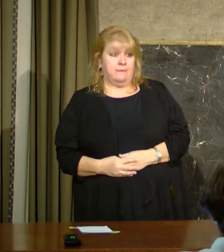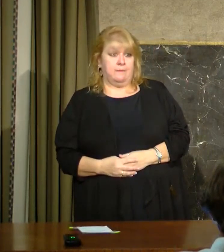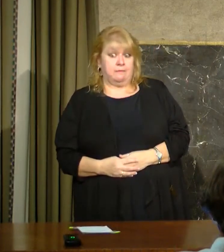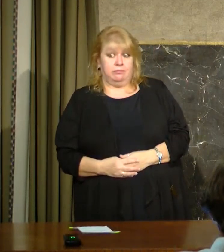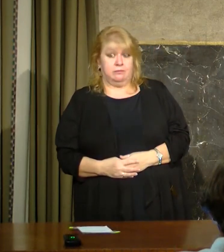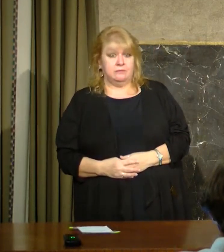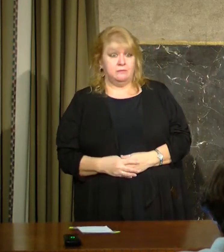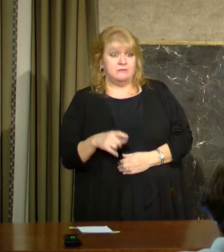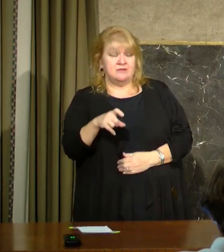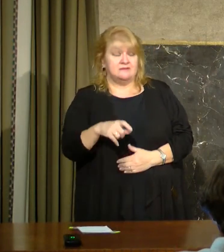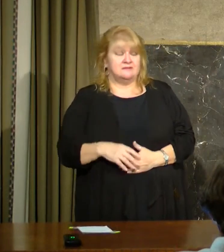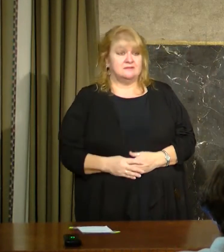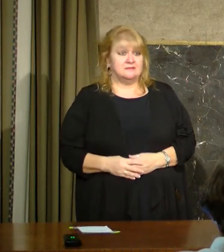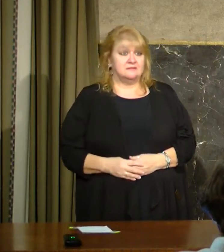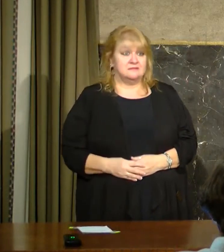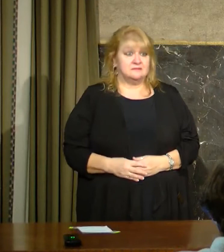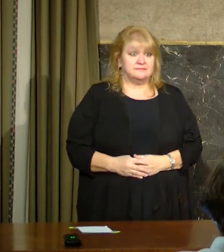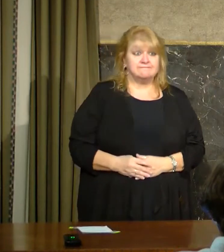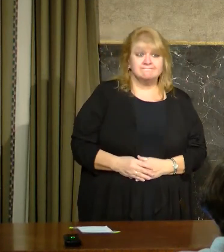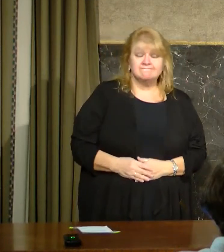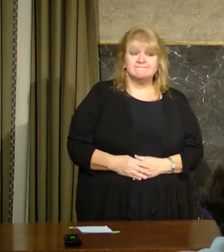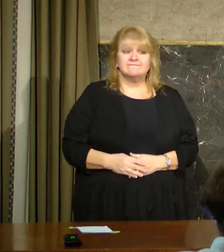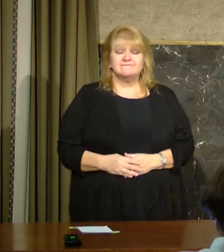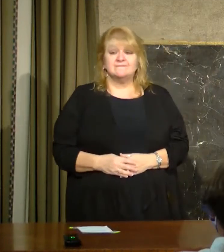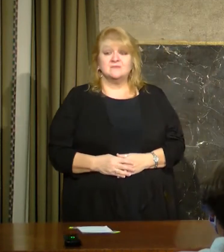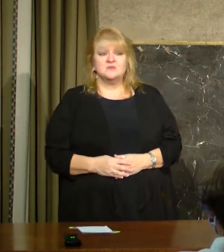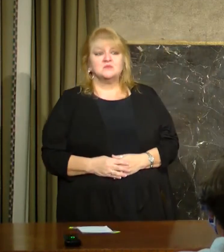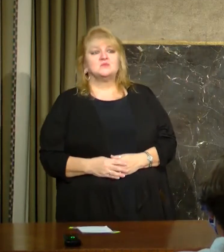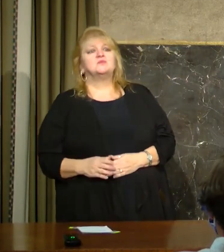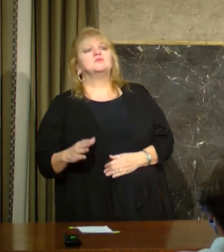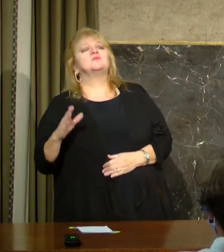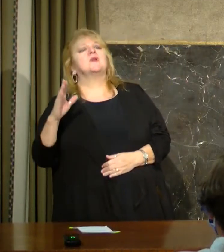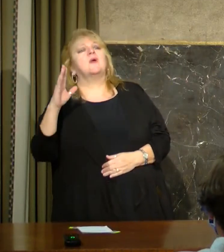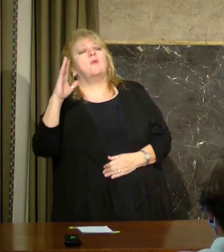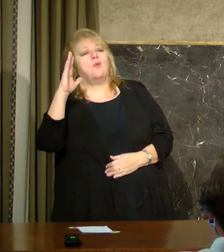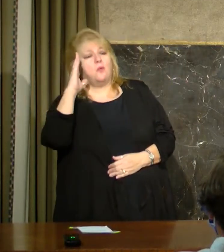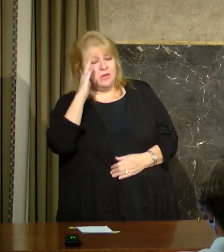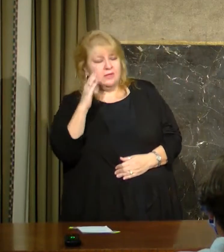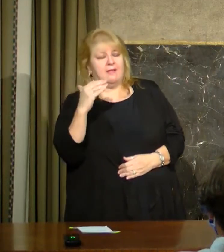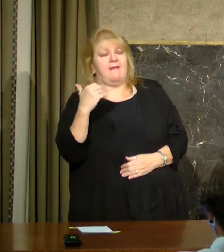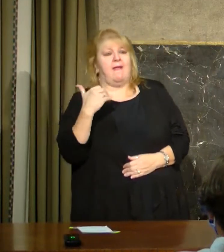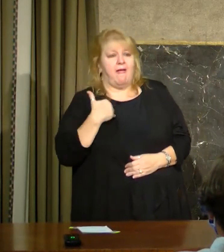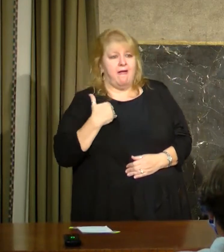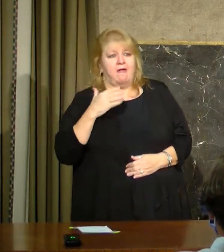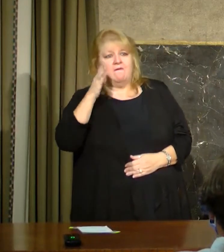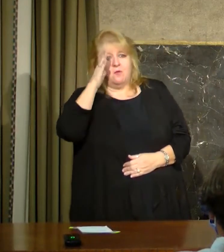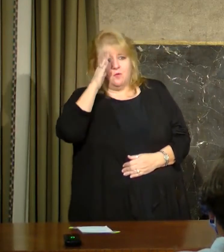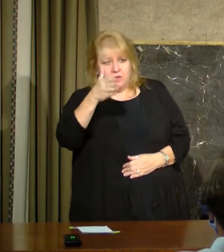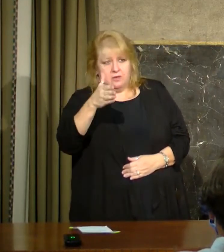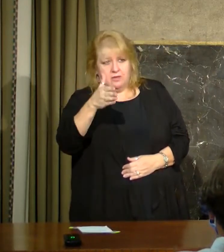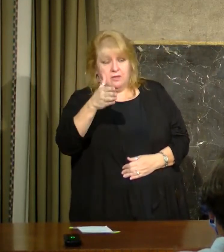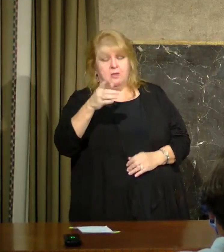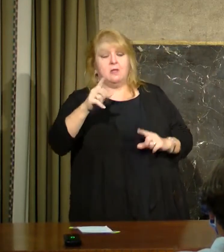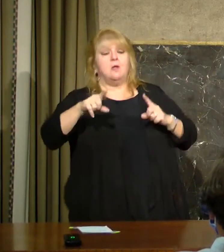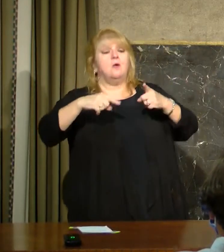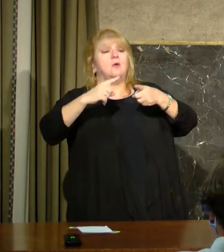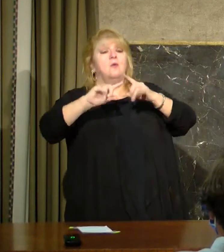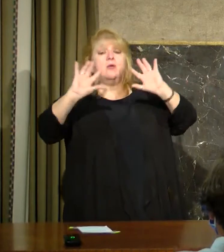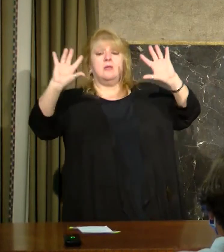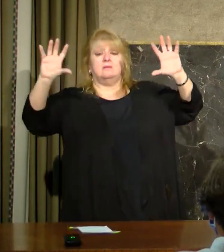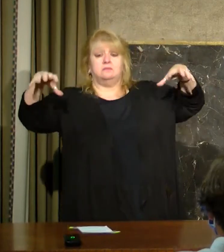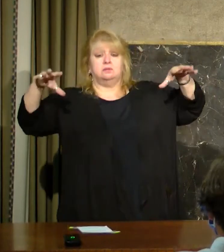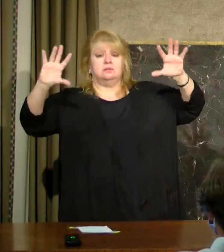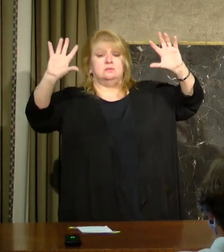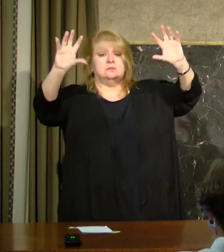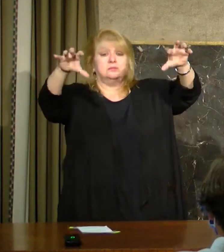And I will tell you that we will get to mass vaccination events as soon as we have the vaccine